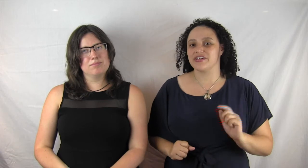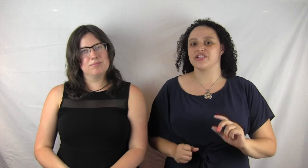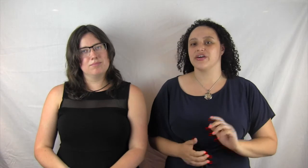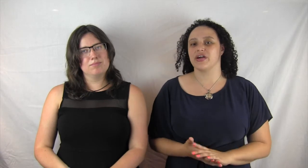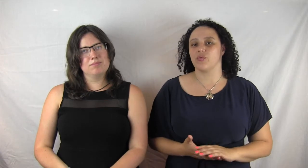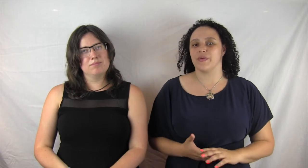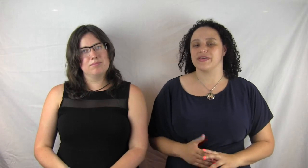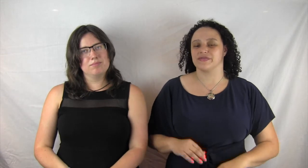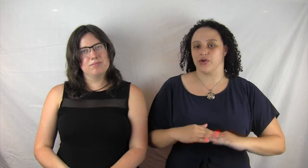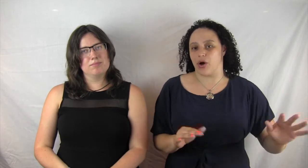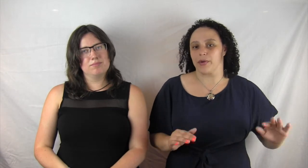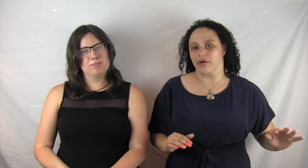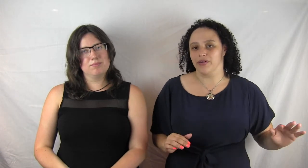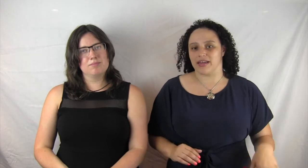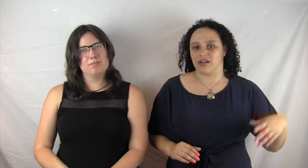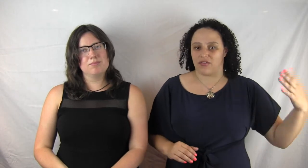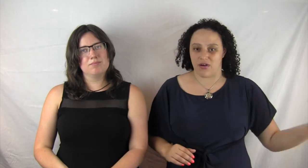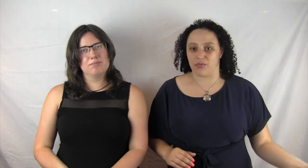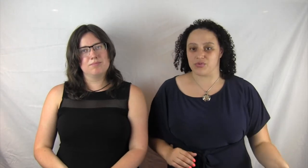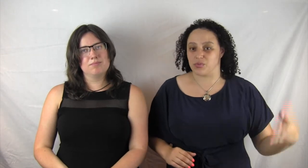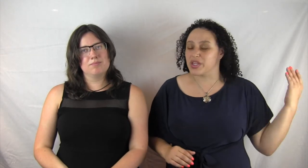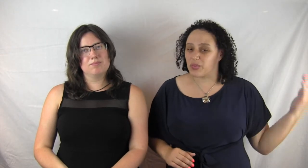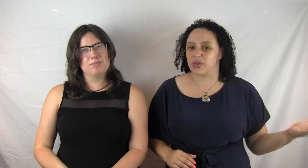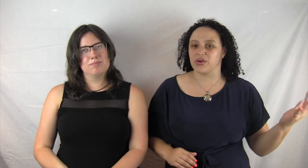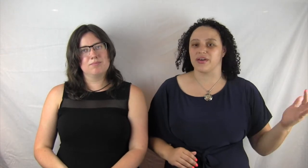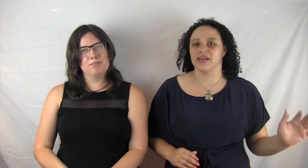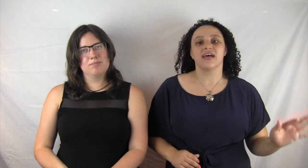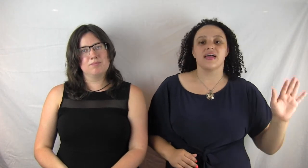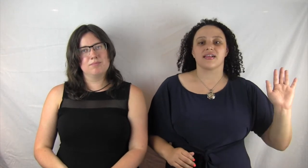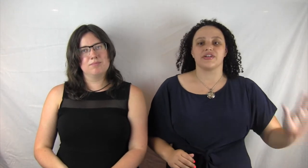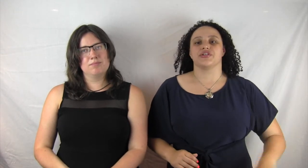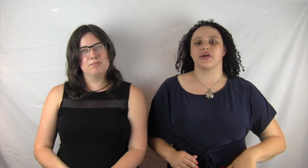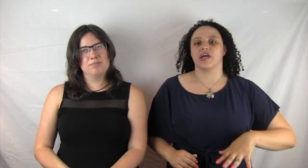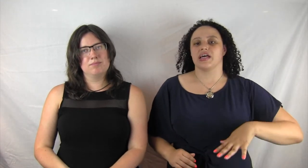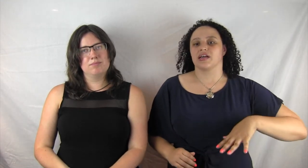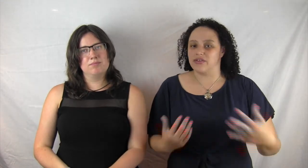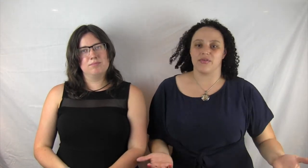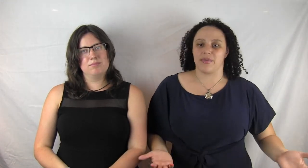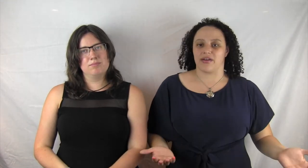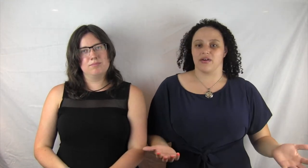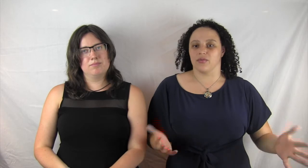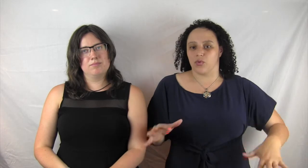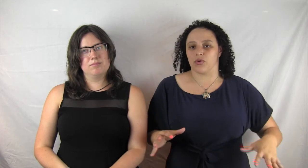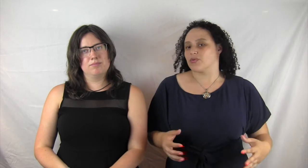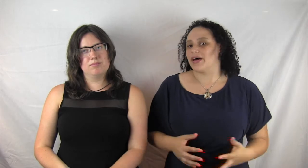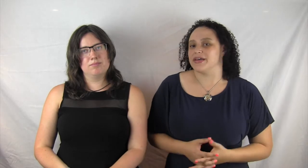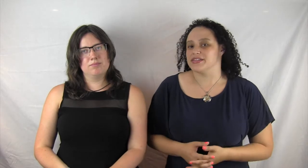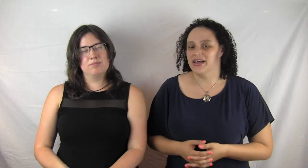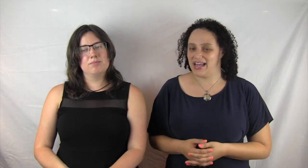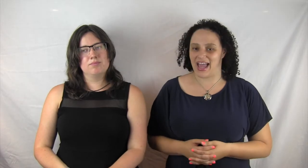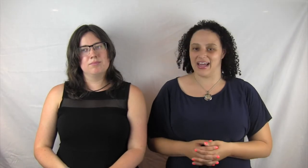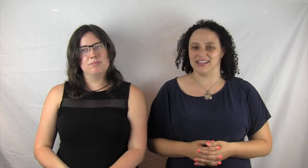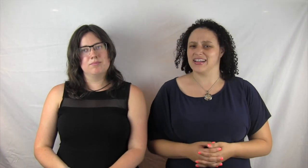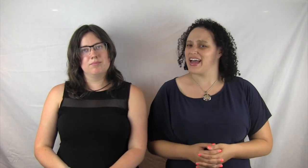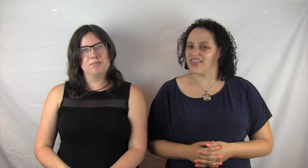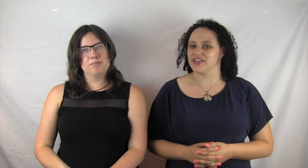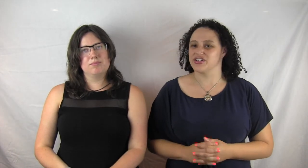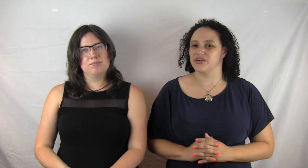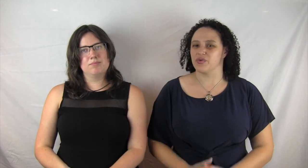Legendary was phenomenal. Like, Caraballi was really, really good. Legendary, even better world-wise. And I think she could